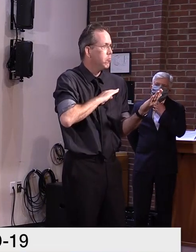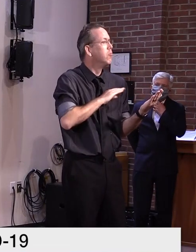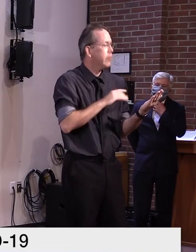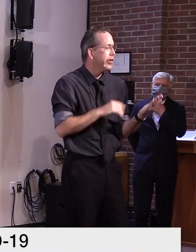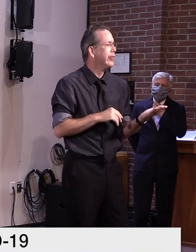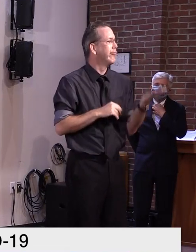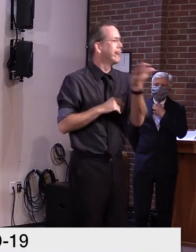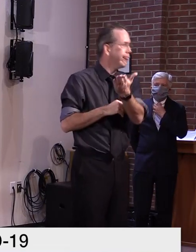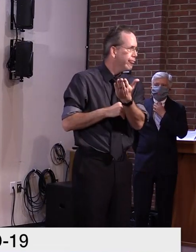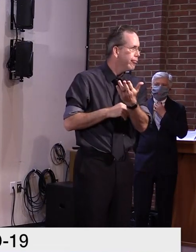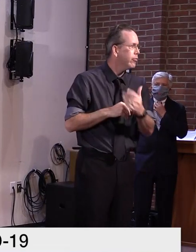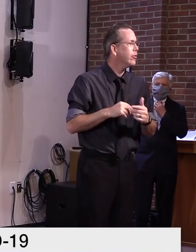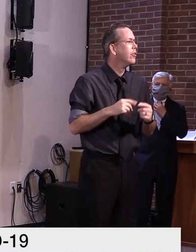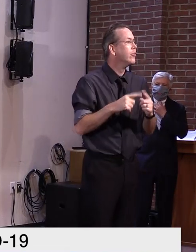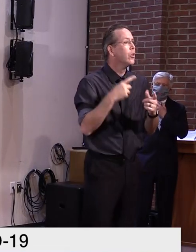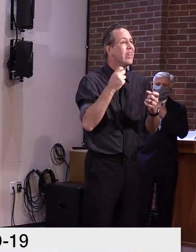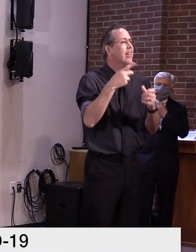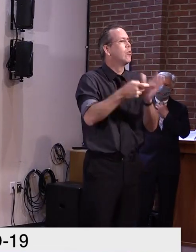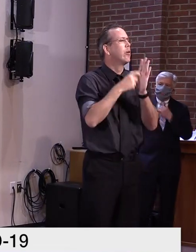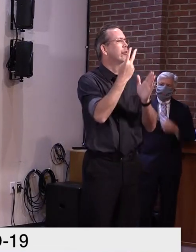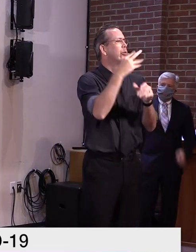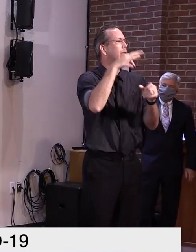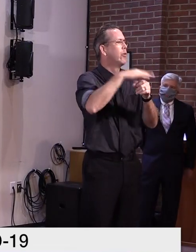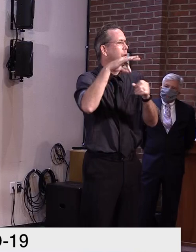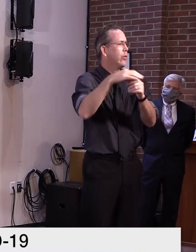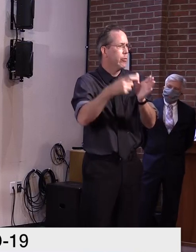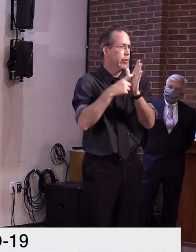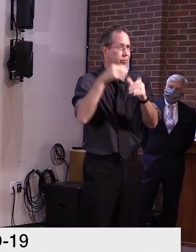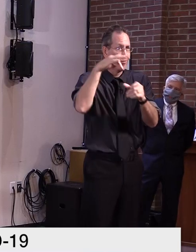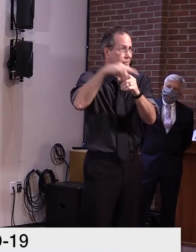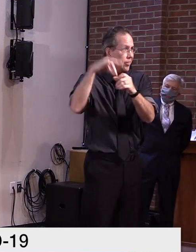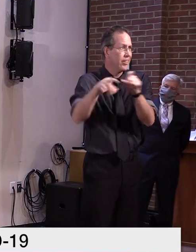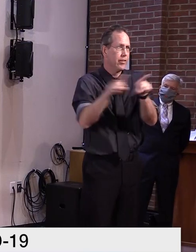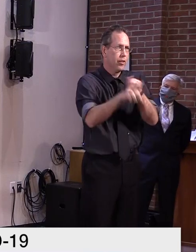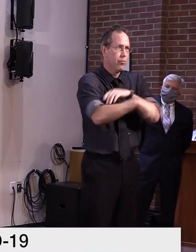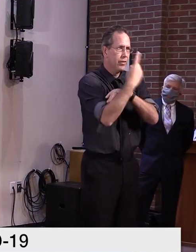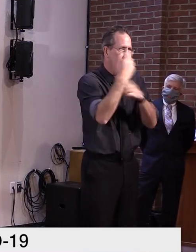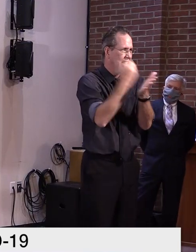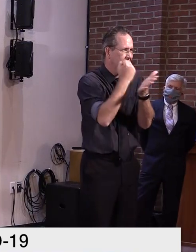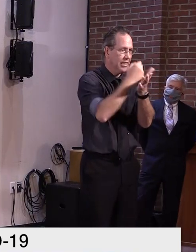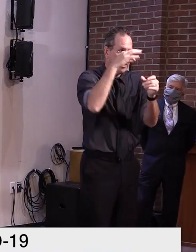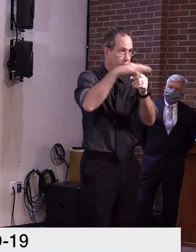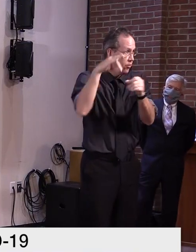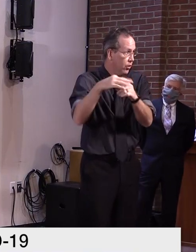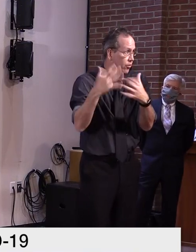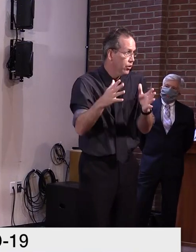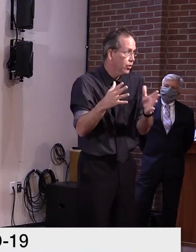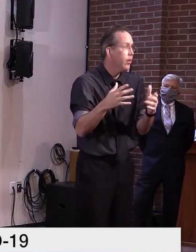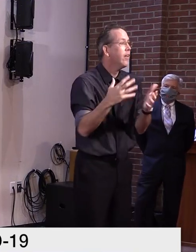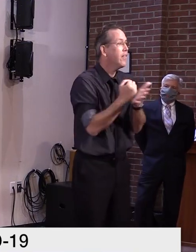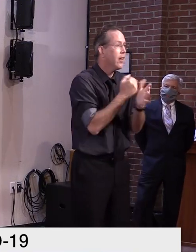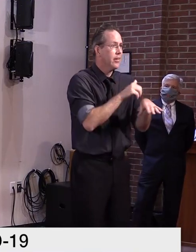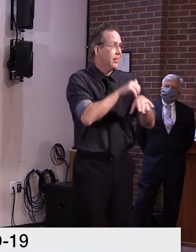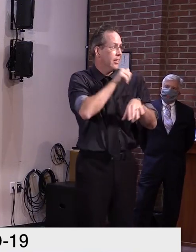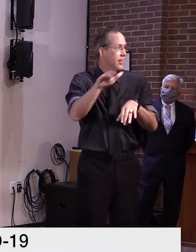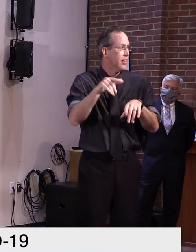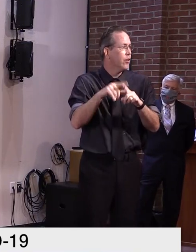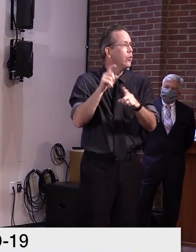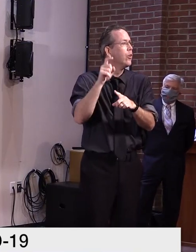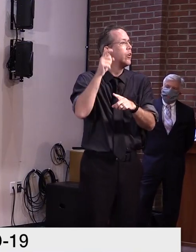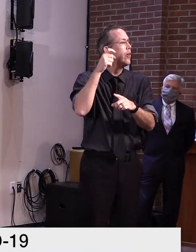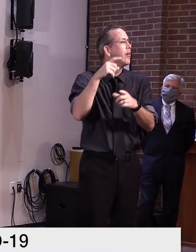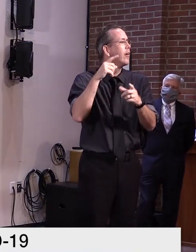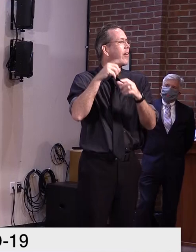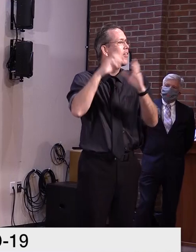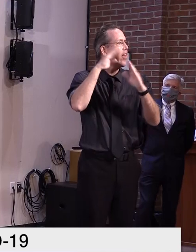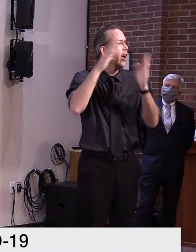uh, subsequent days on that. So then at that point, uh, they send it back to the house and see if they agree. And if they do, they